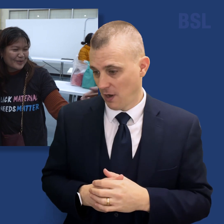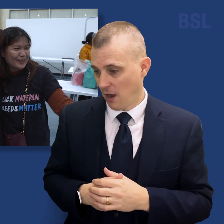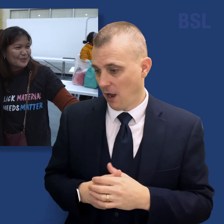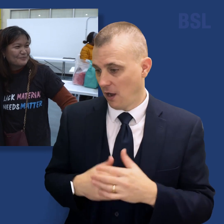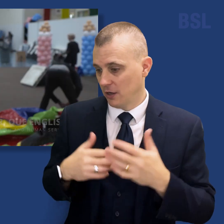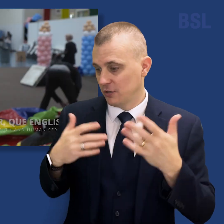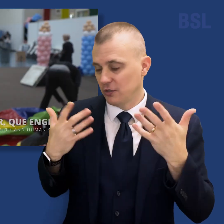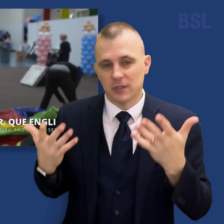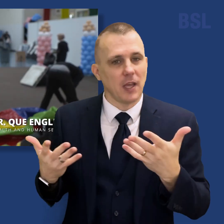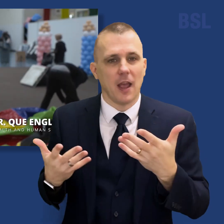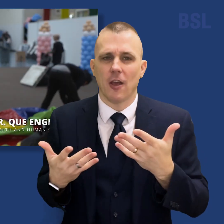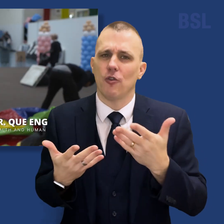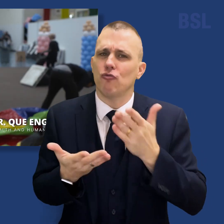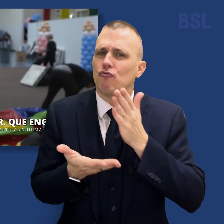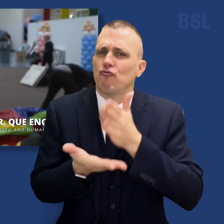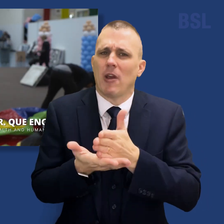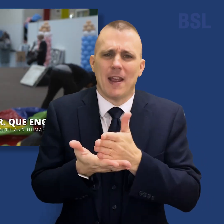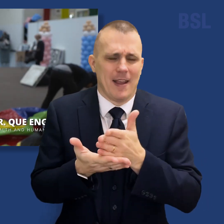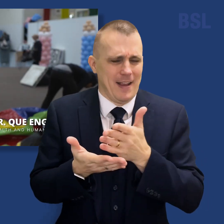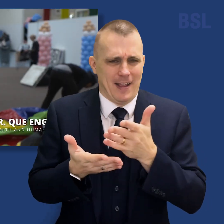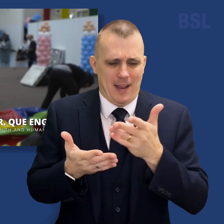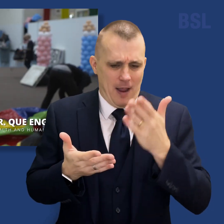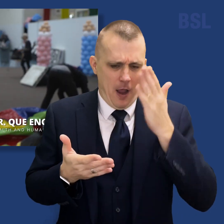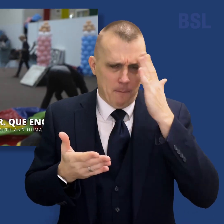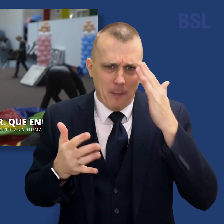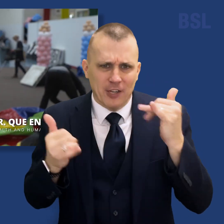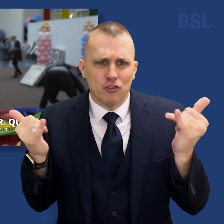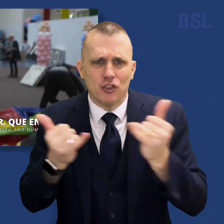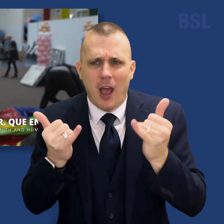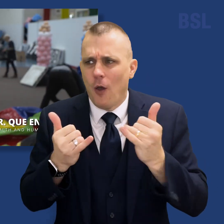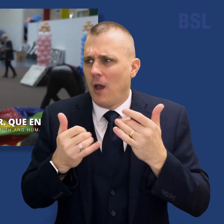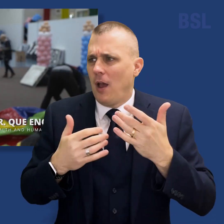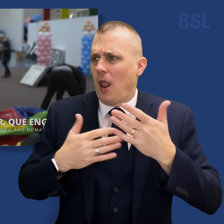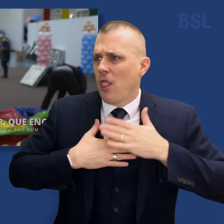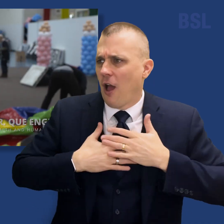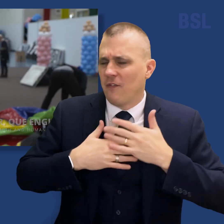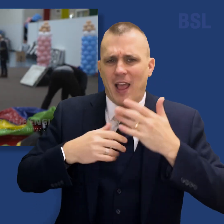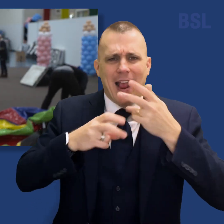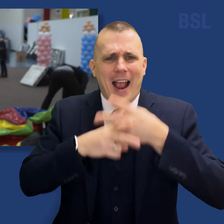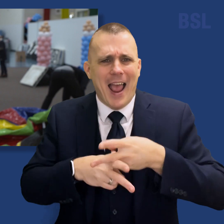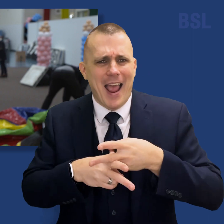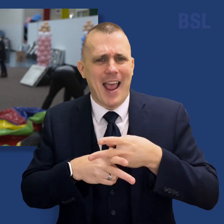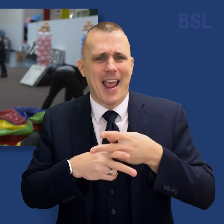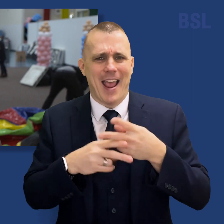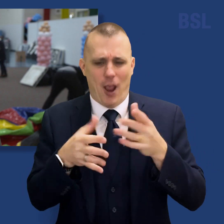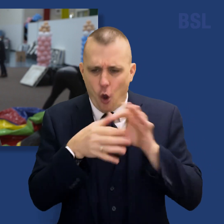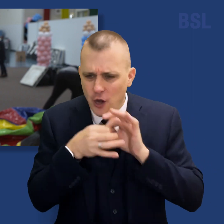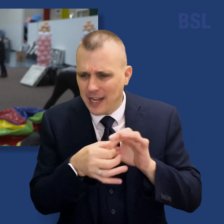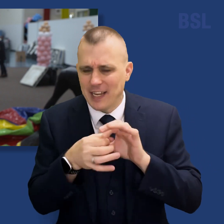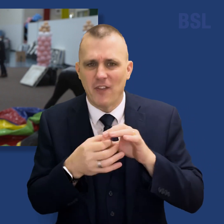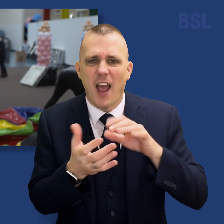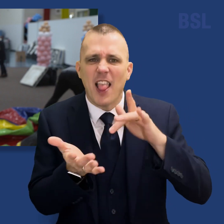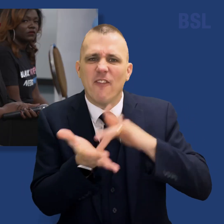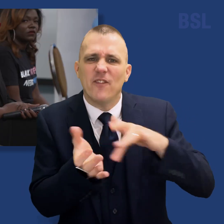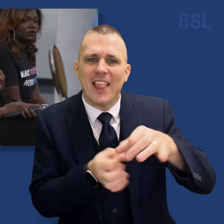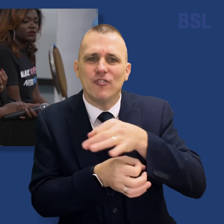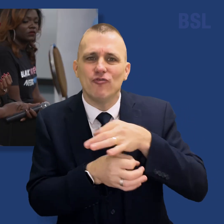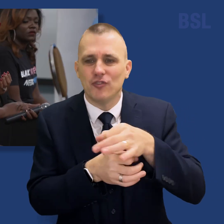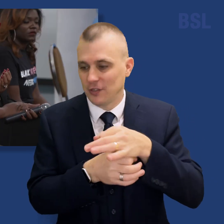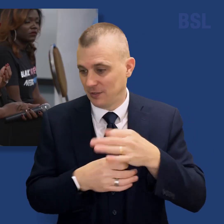shower, it was a mommy shower. It was a mommy shower of love, care, connectivity, village. I definitely felt the